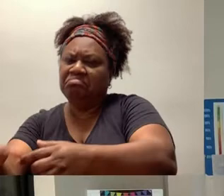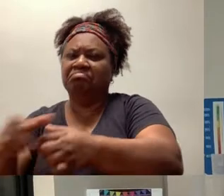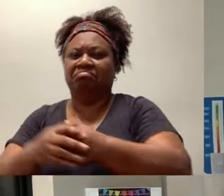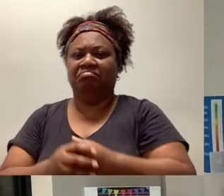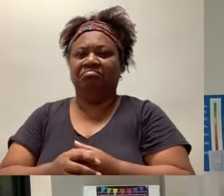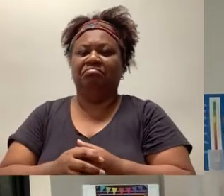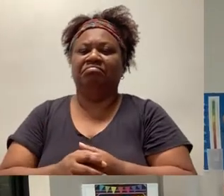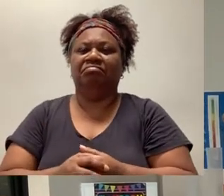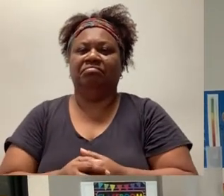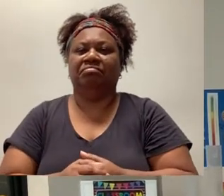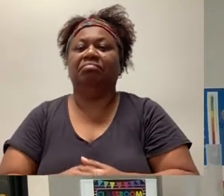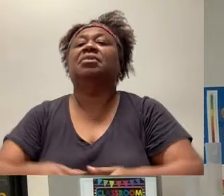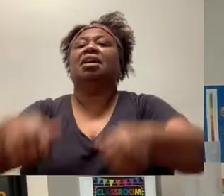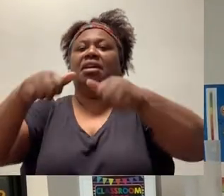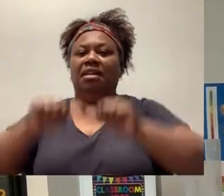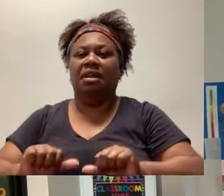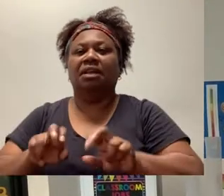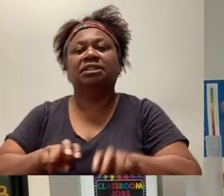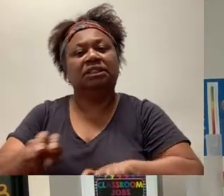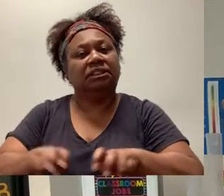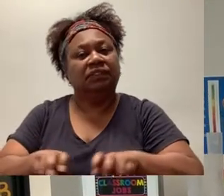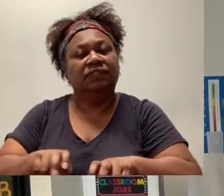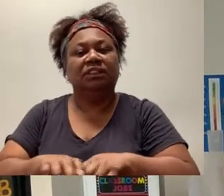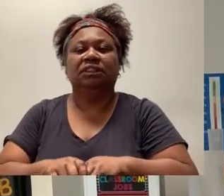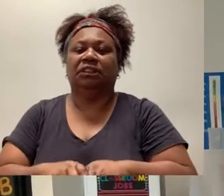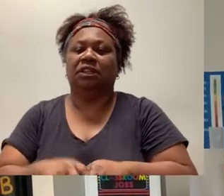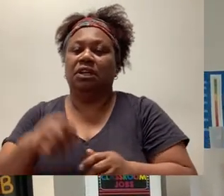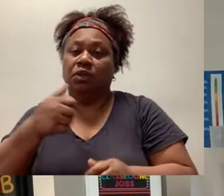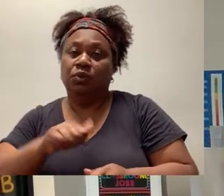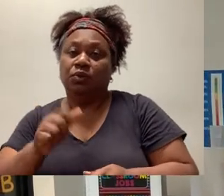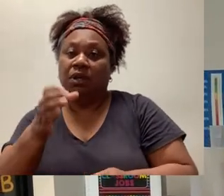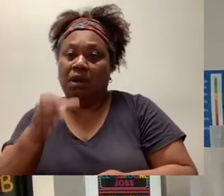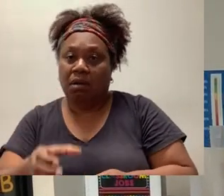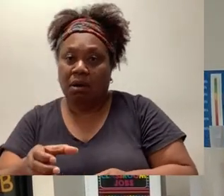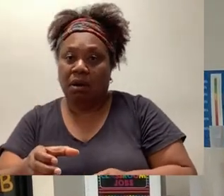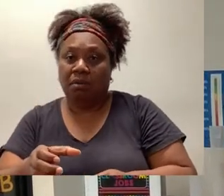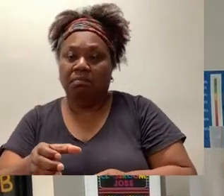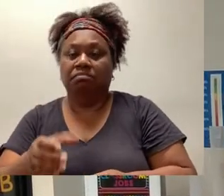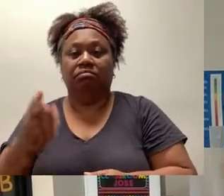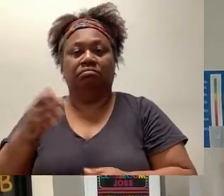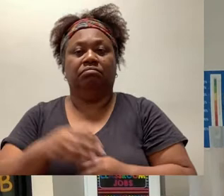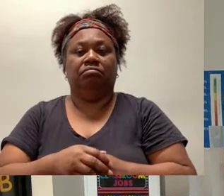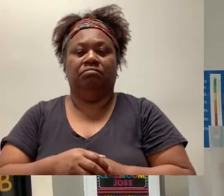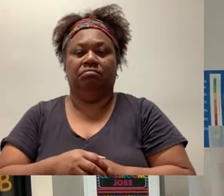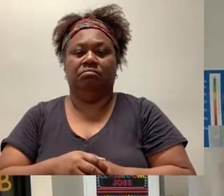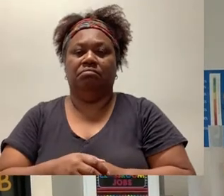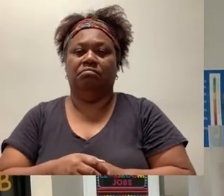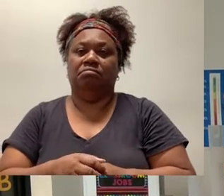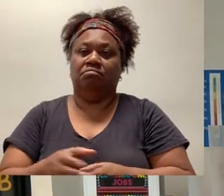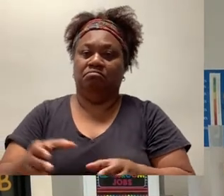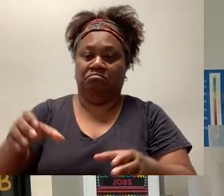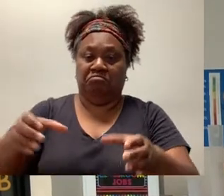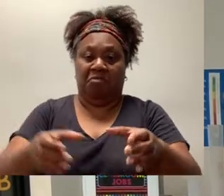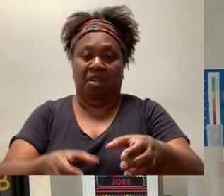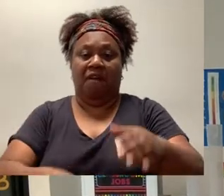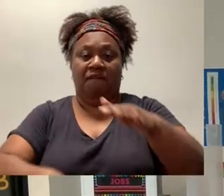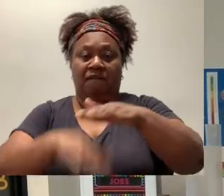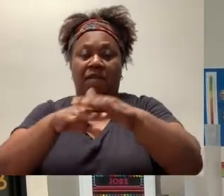activity you're going to do is you're going to find any cup in your house and you're going to measure how many cups does it take to fill your sink.